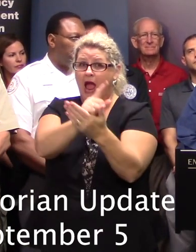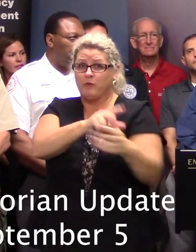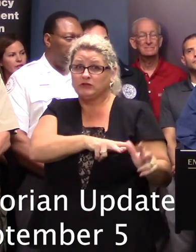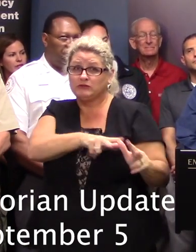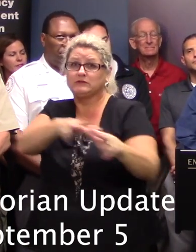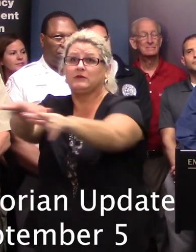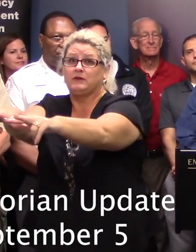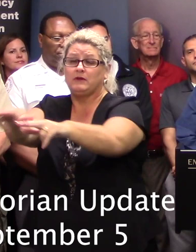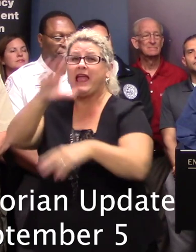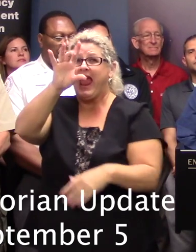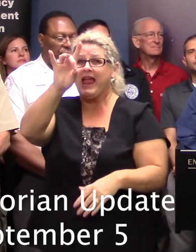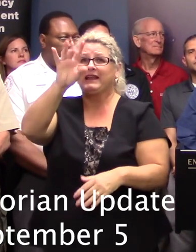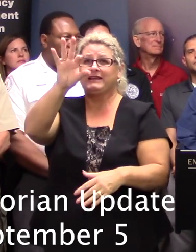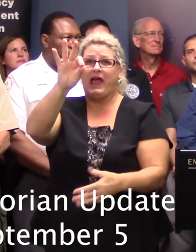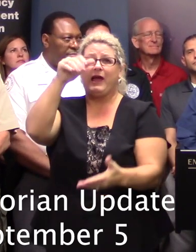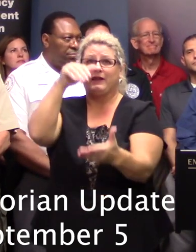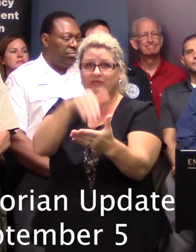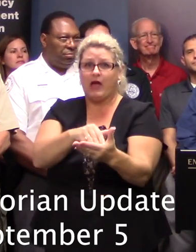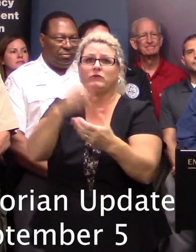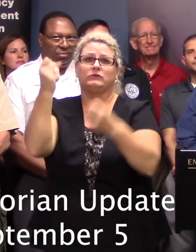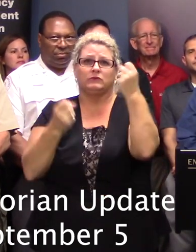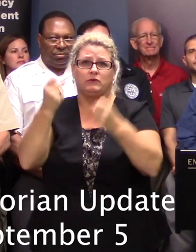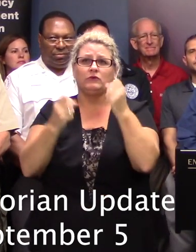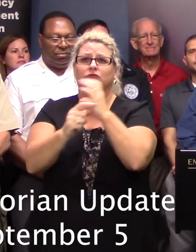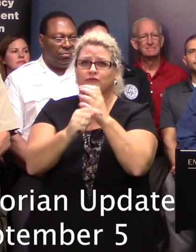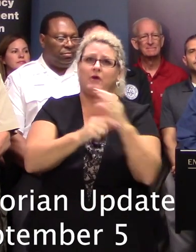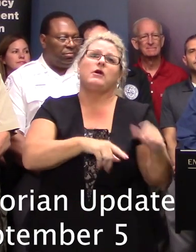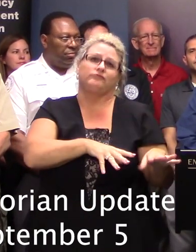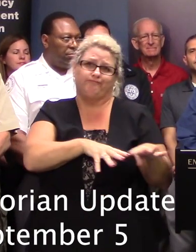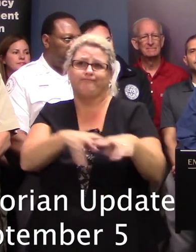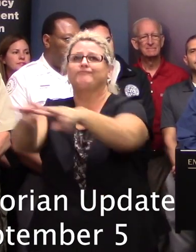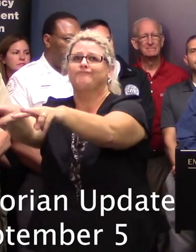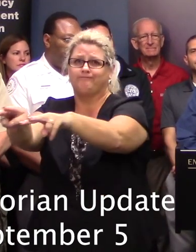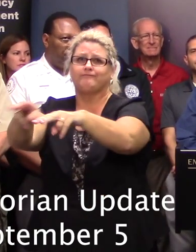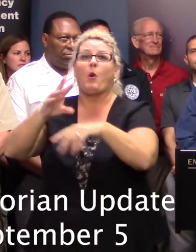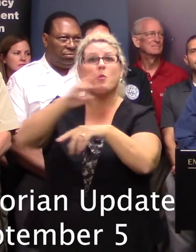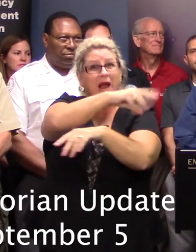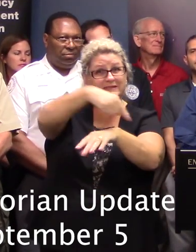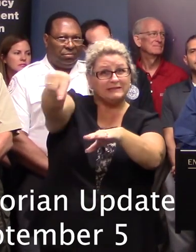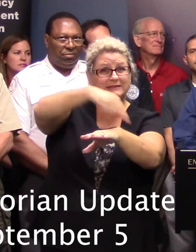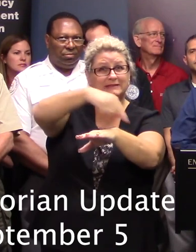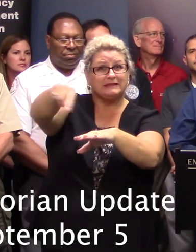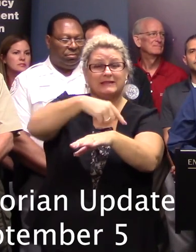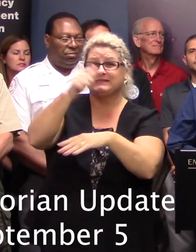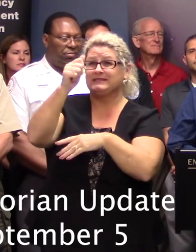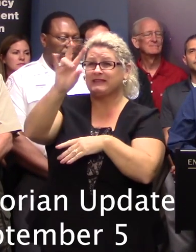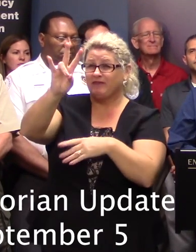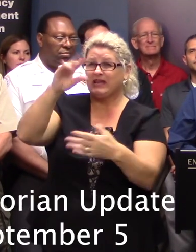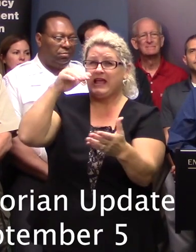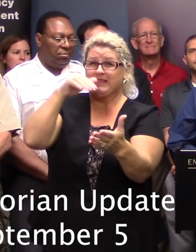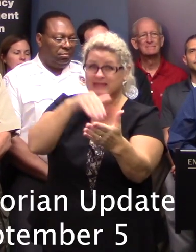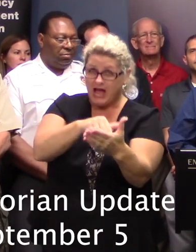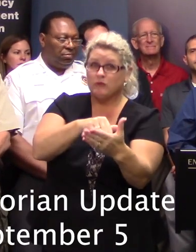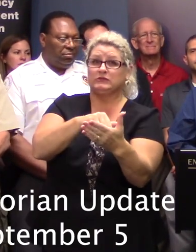move 89,000 vehicles on I-26 westbound, and that includes 17,000 vehicles that were